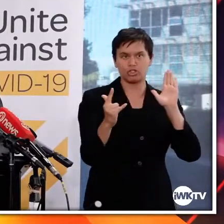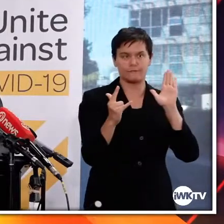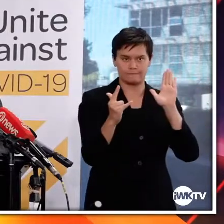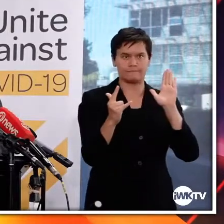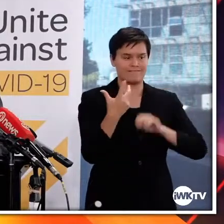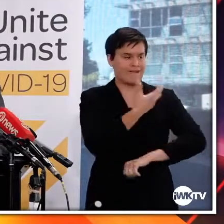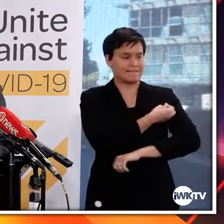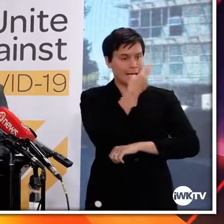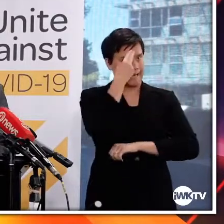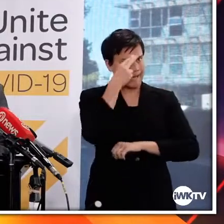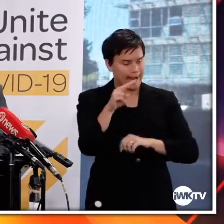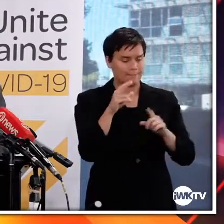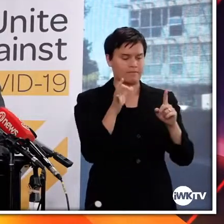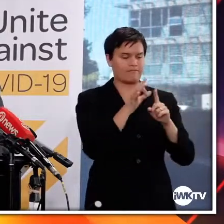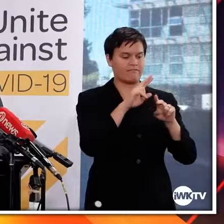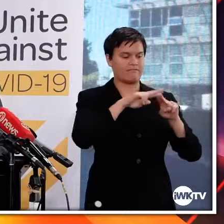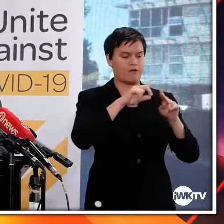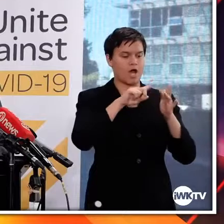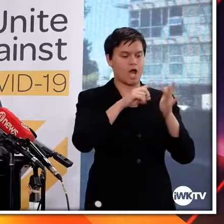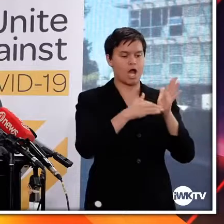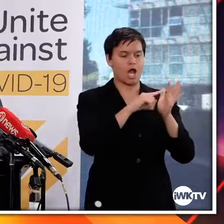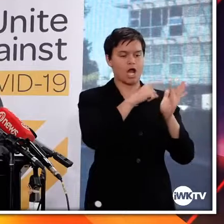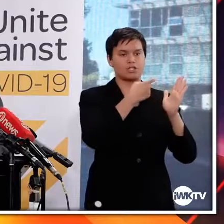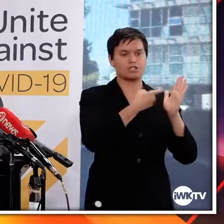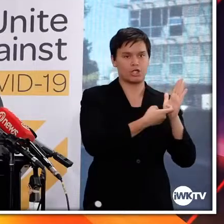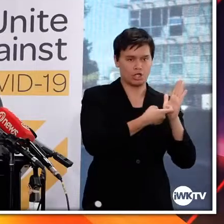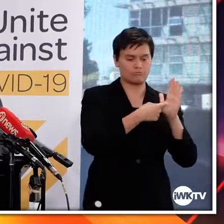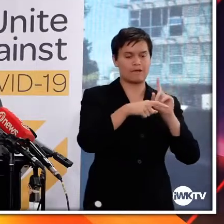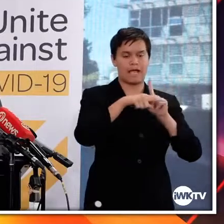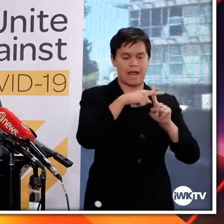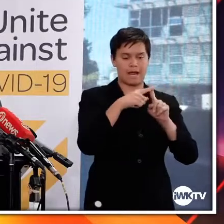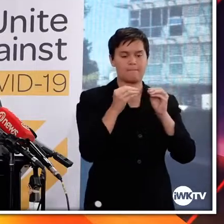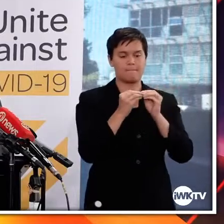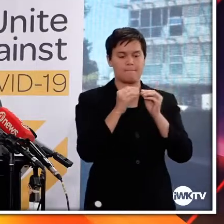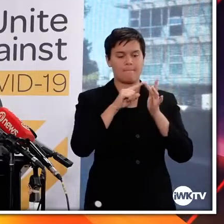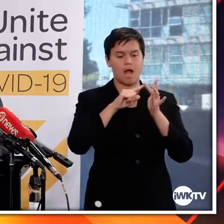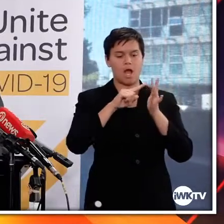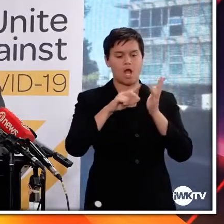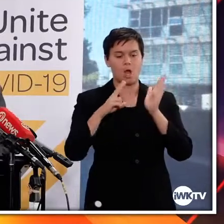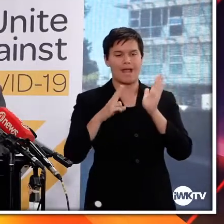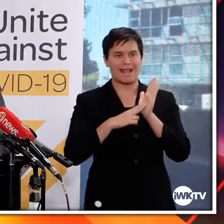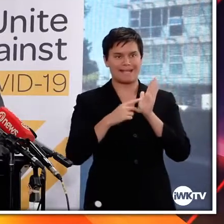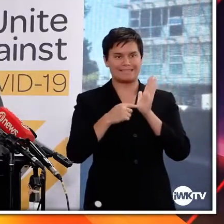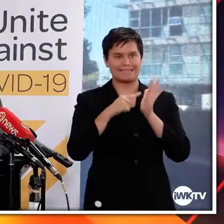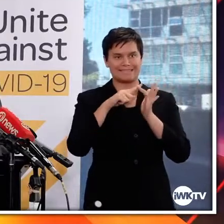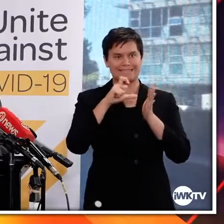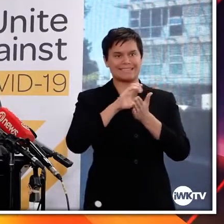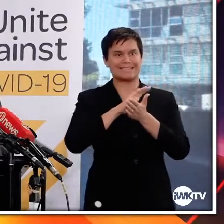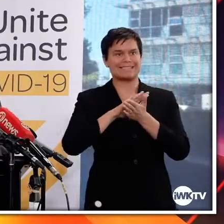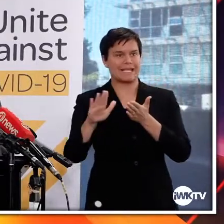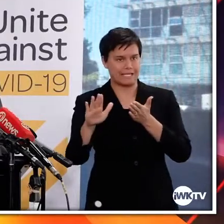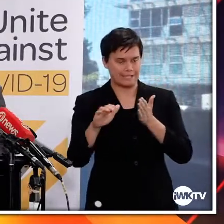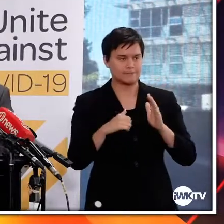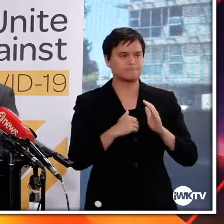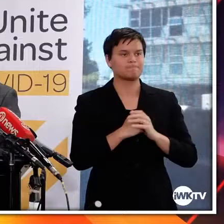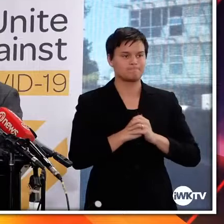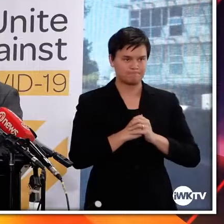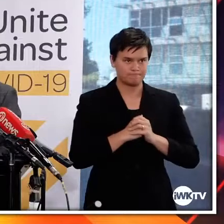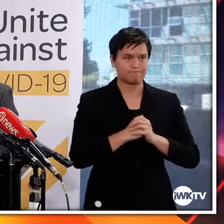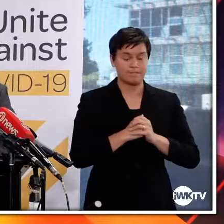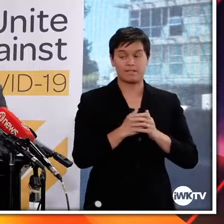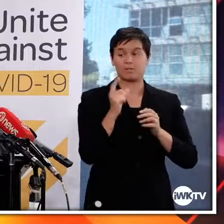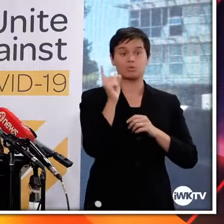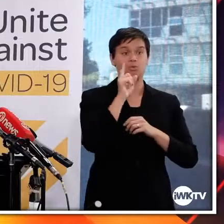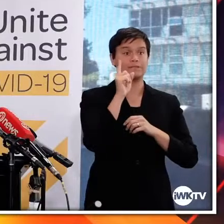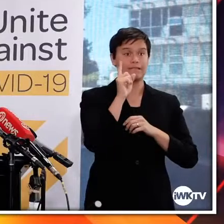for use in New Zealand. That provisional approval was agreed and gazetted today by Medsafe and I've got with